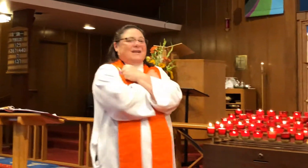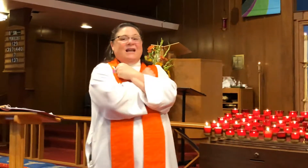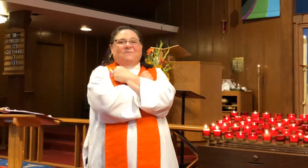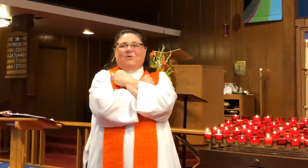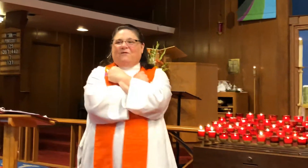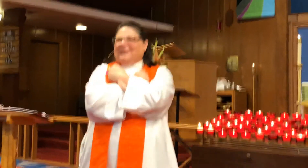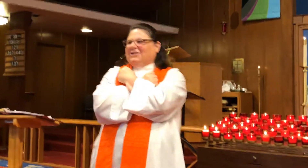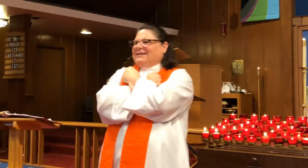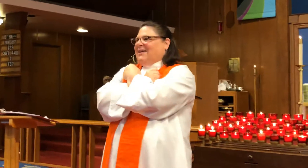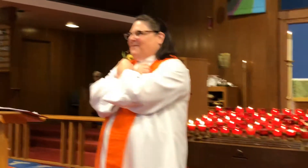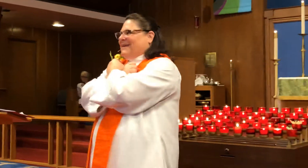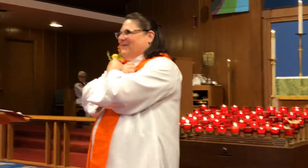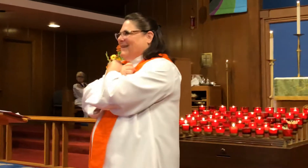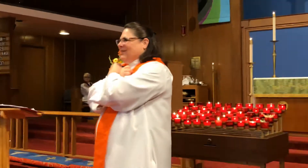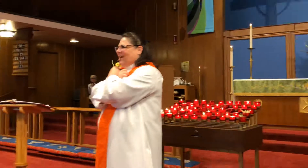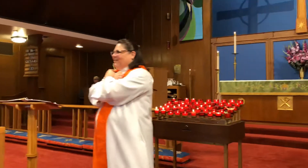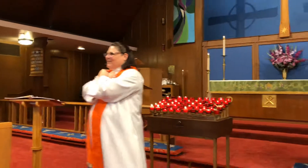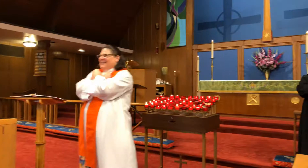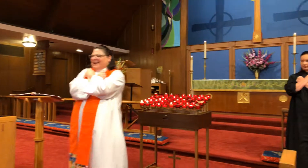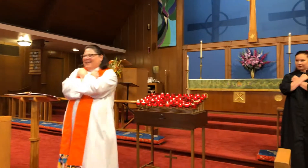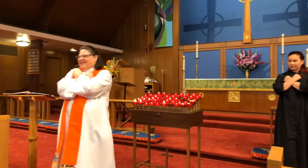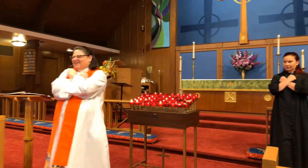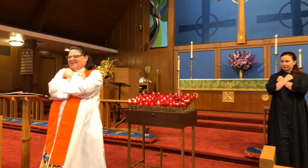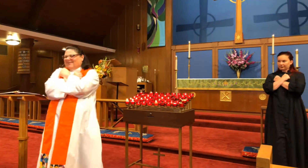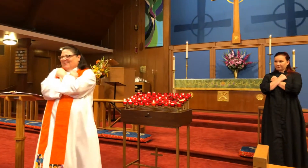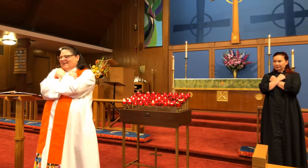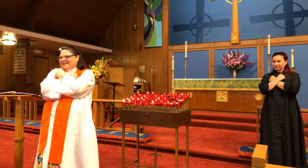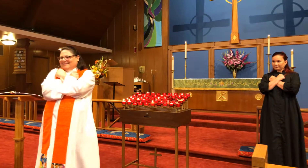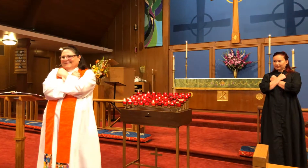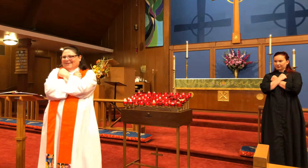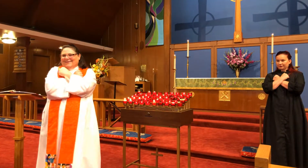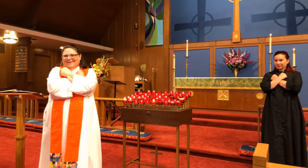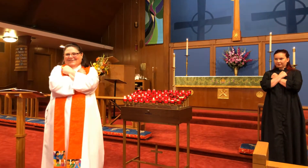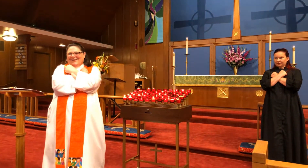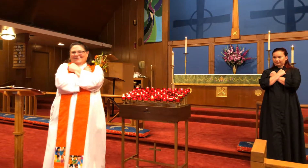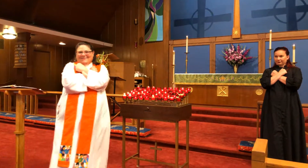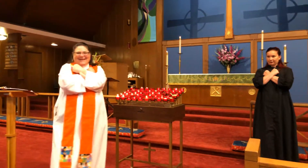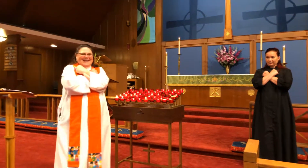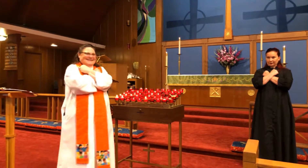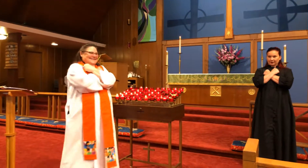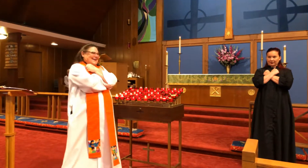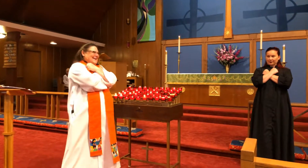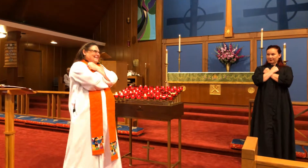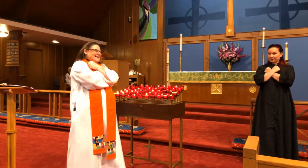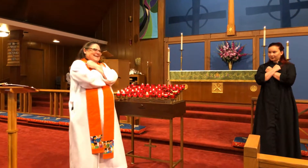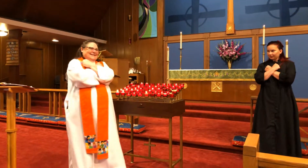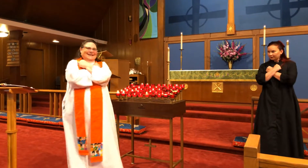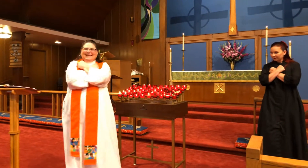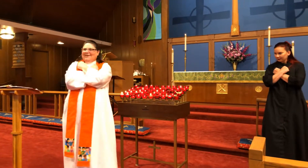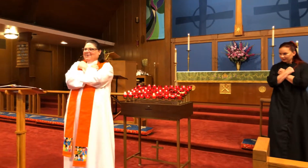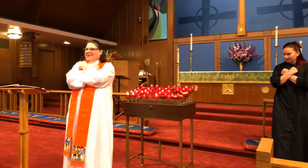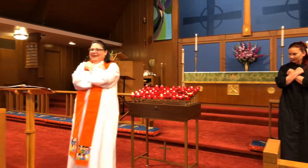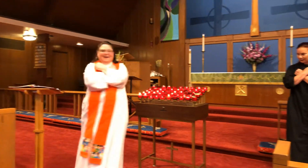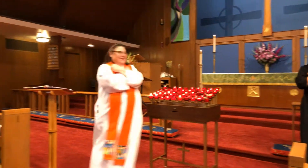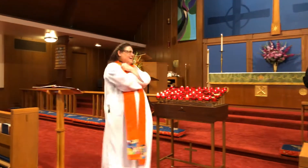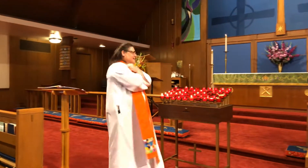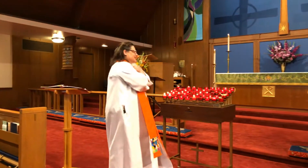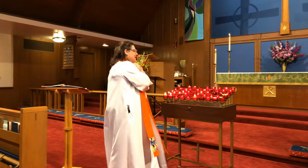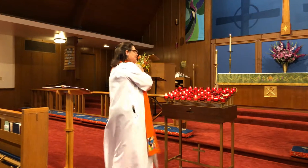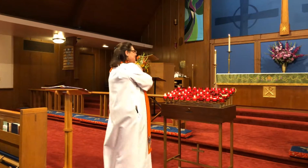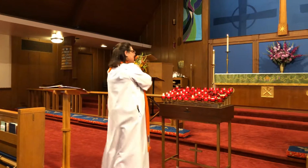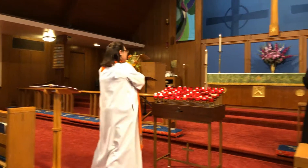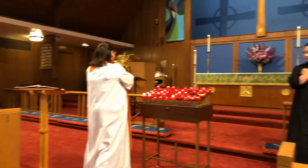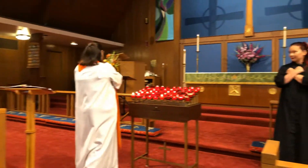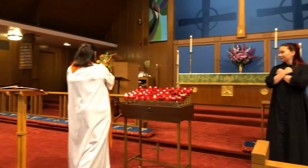If it's a kind of more affectionate love, like a little child or something, you kind of love yourself a little bit. There you go. Nice. Nice. A lot of love going on here.